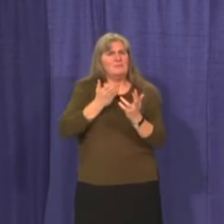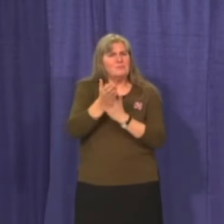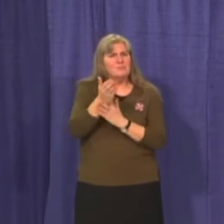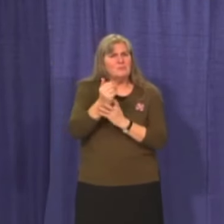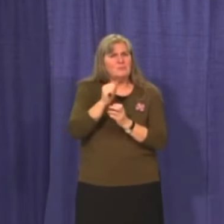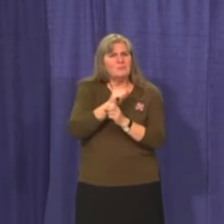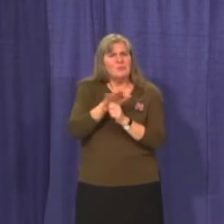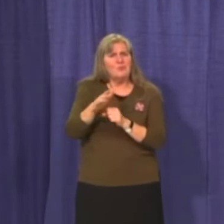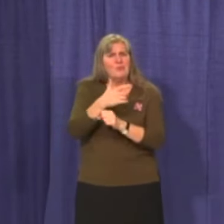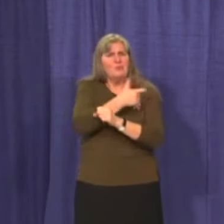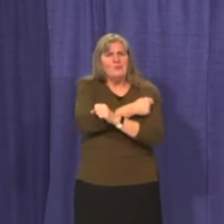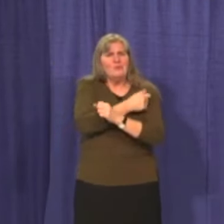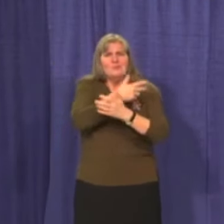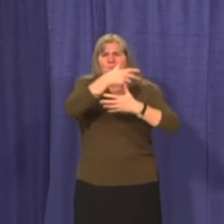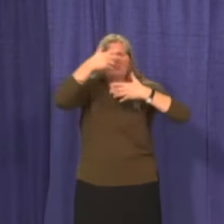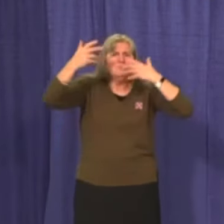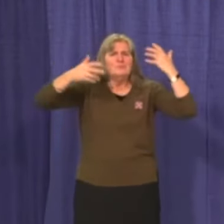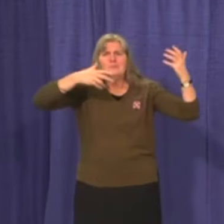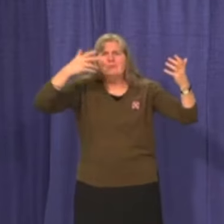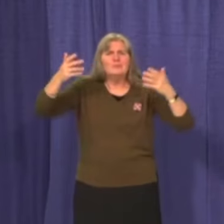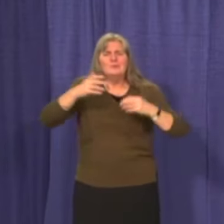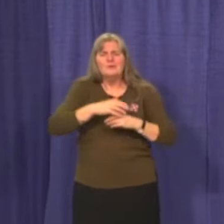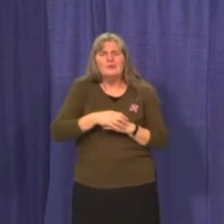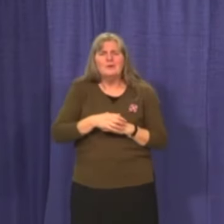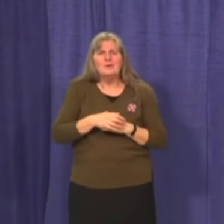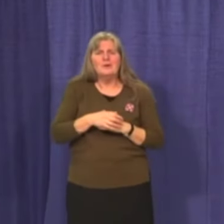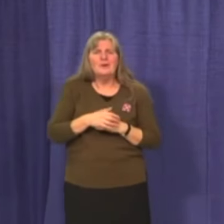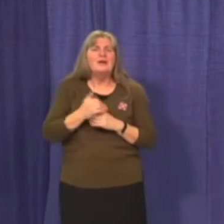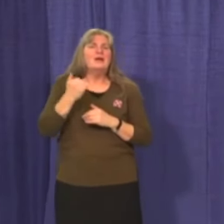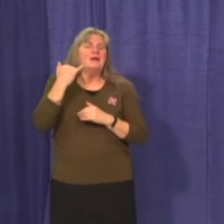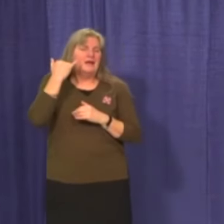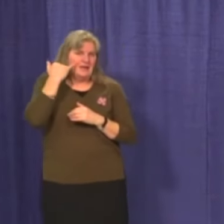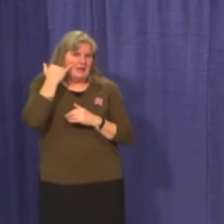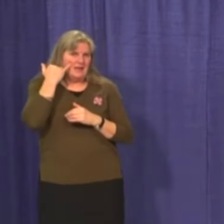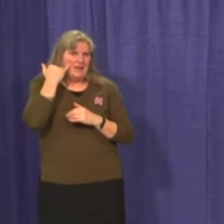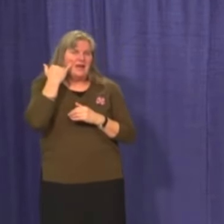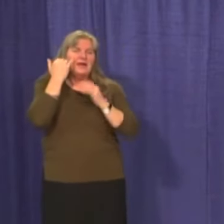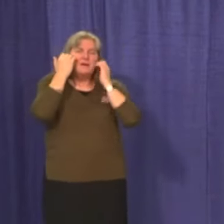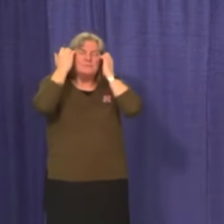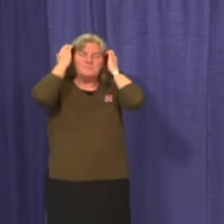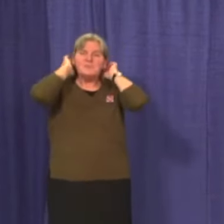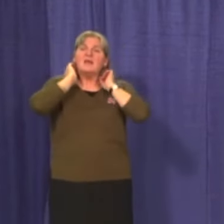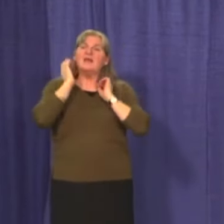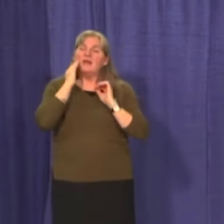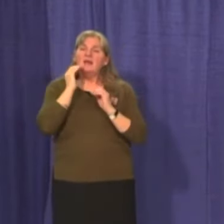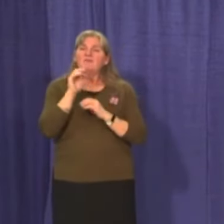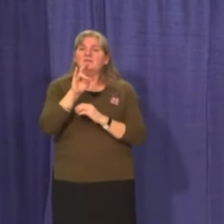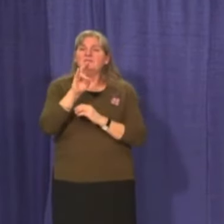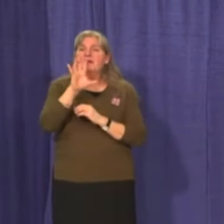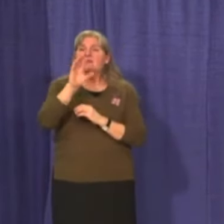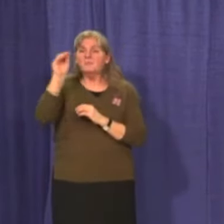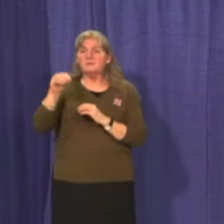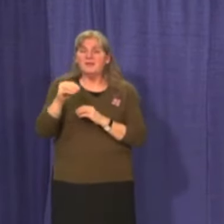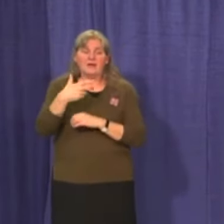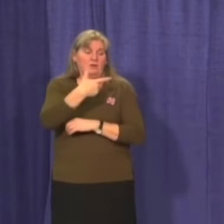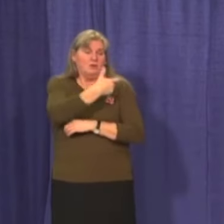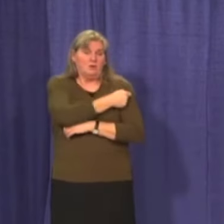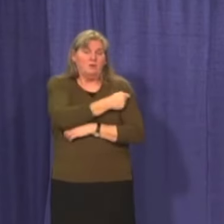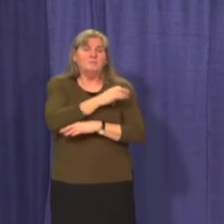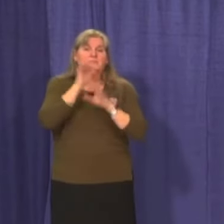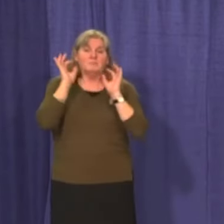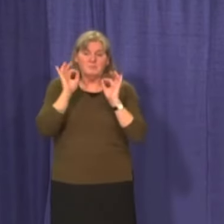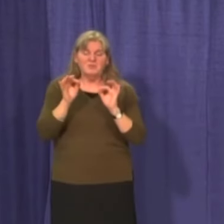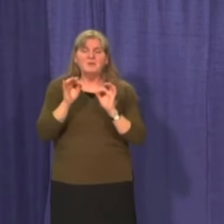uptake of vaccine, on the other hand, means we get to keep COVID to a dull and livable menace, rather than a daily